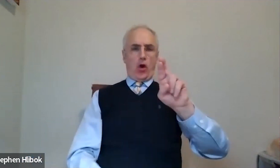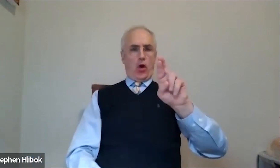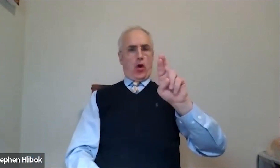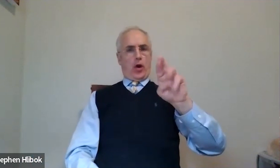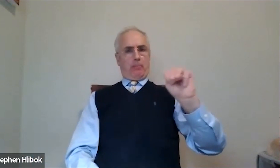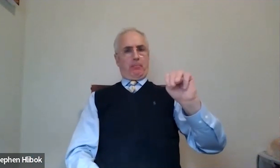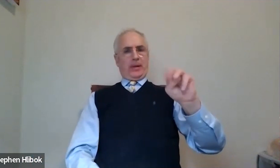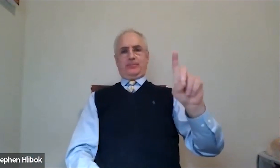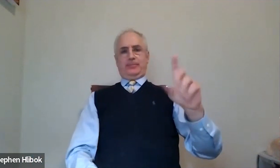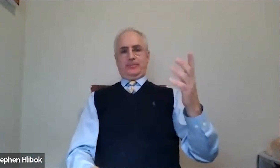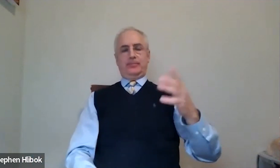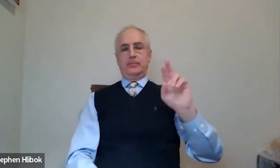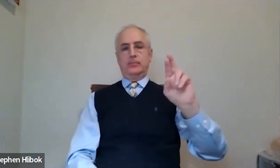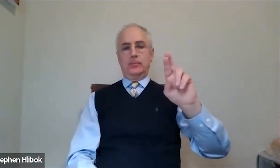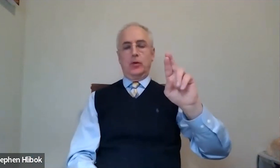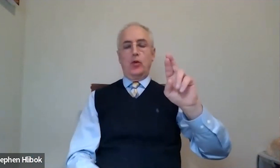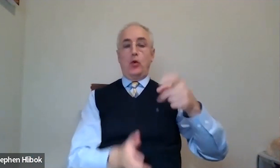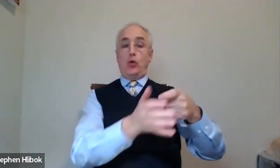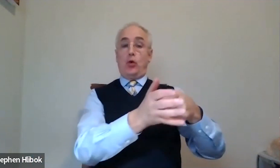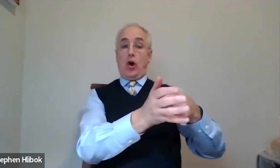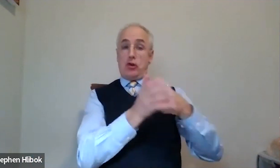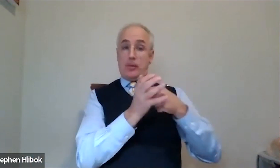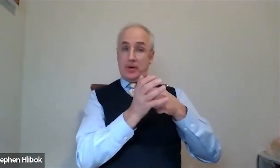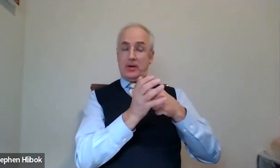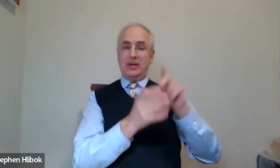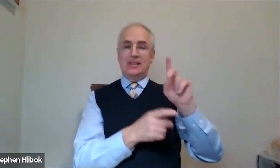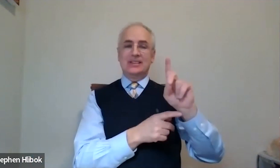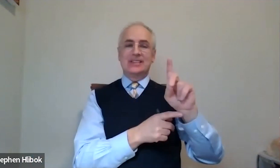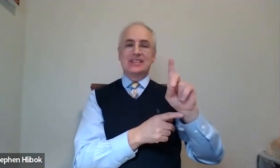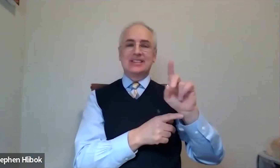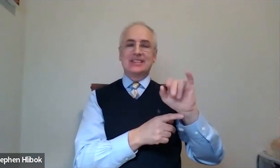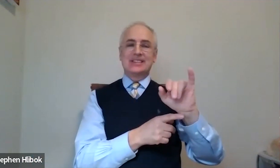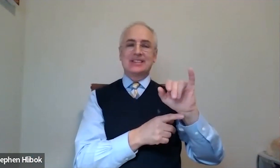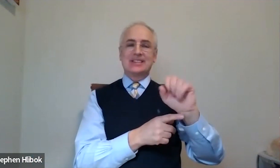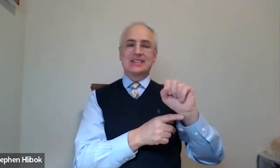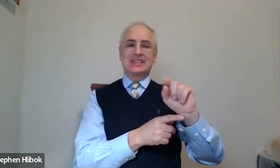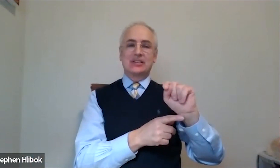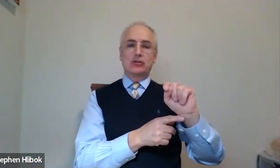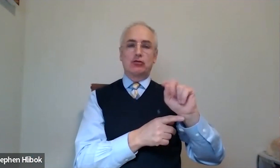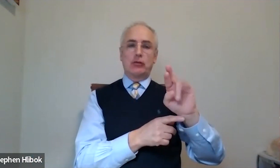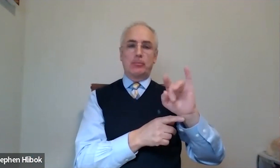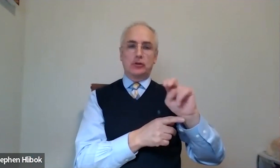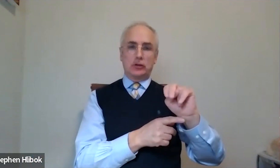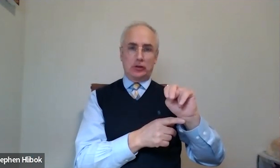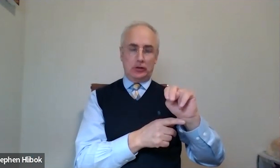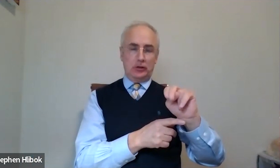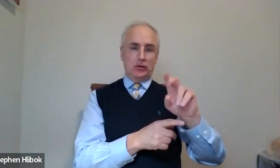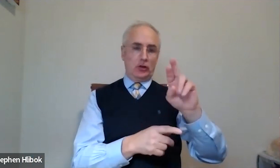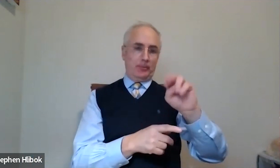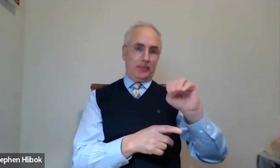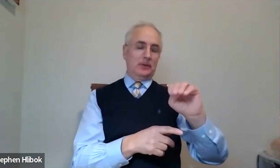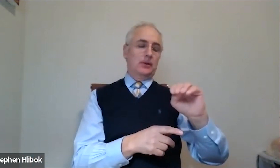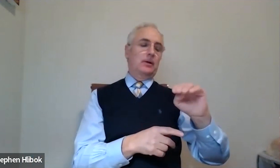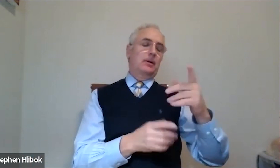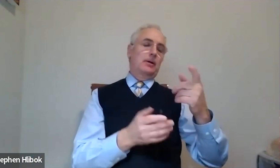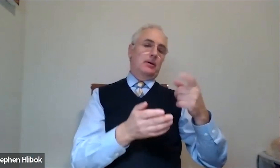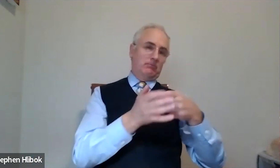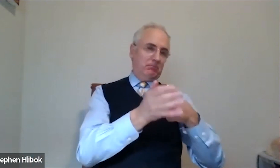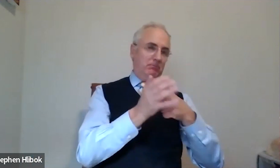So RMD, required